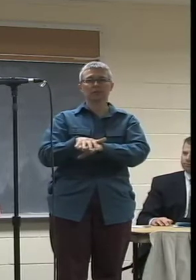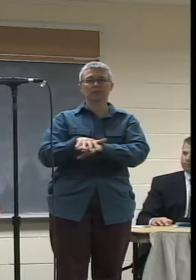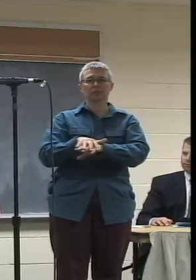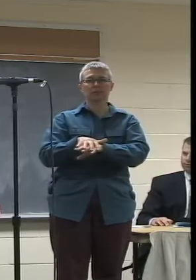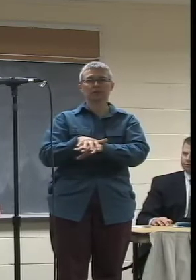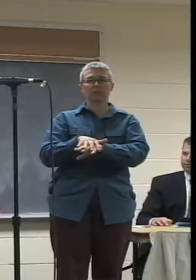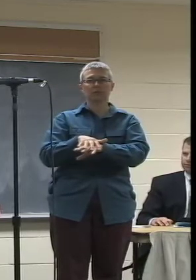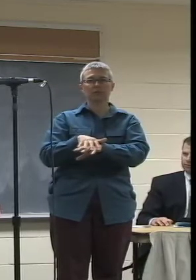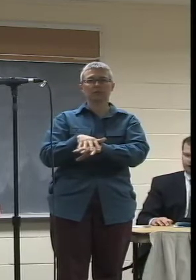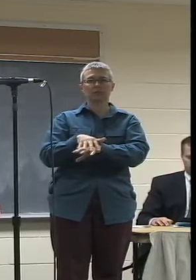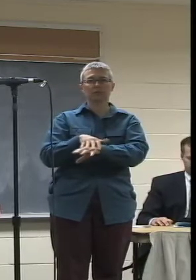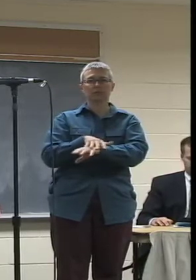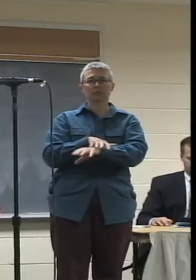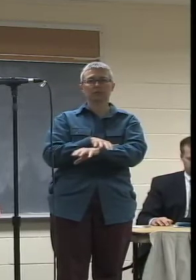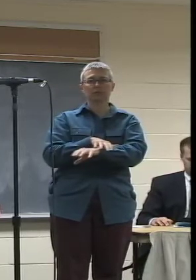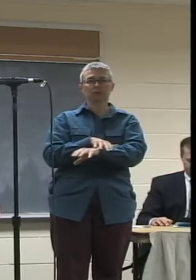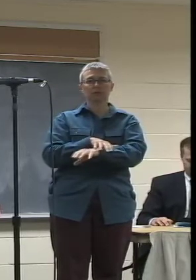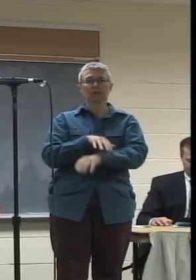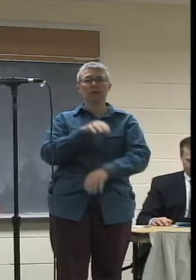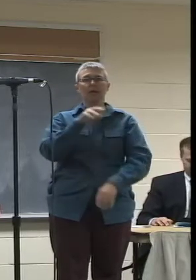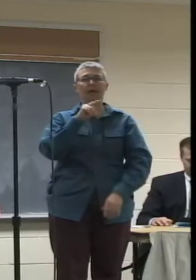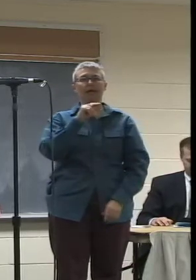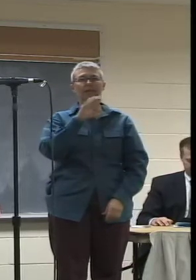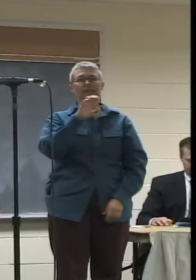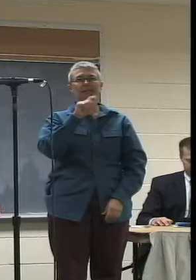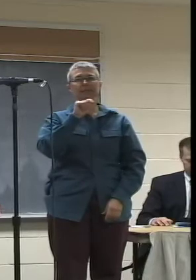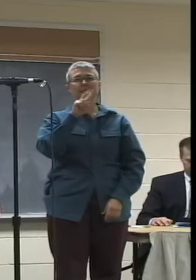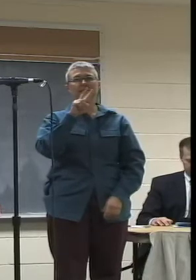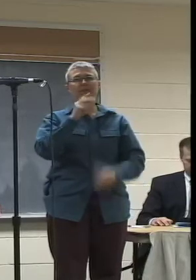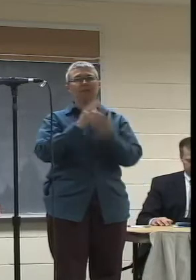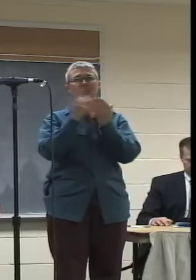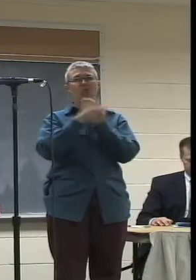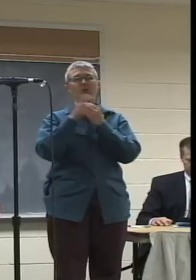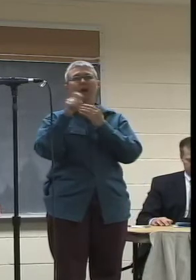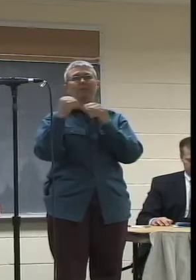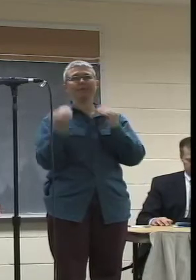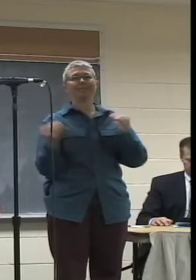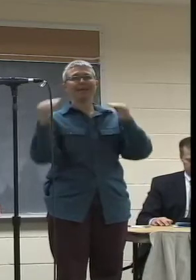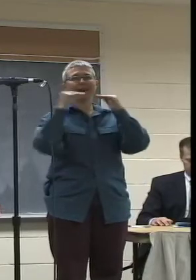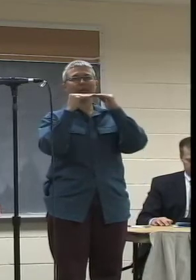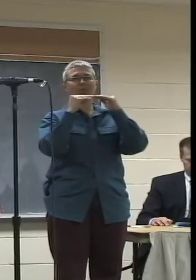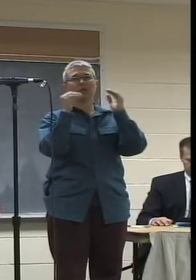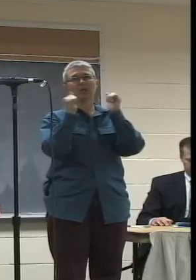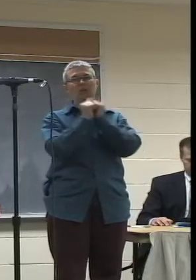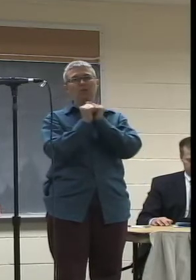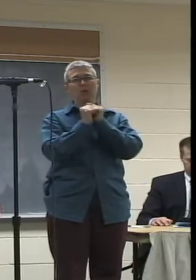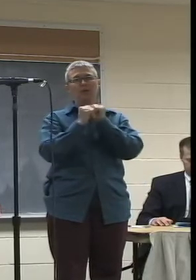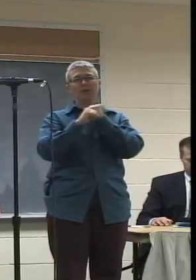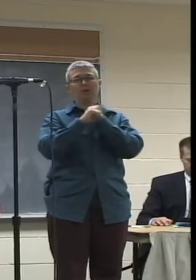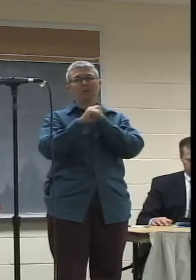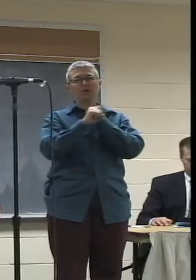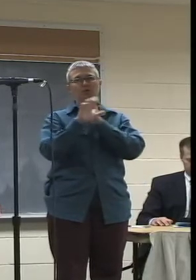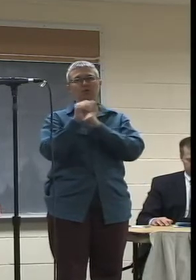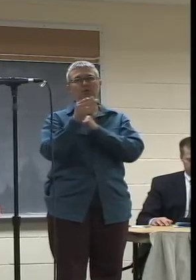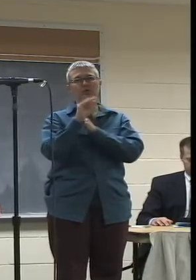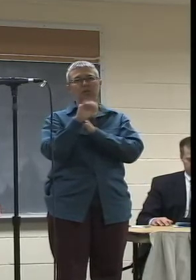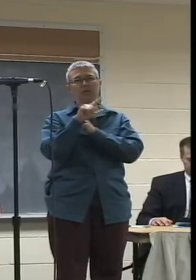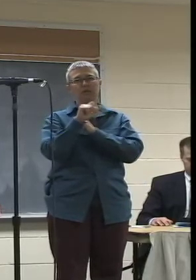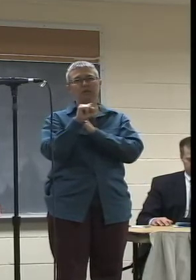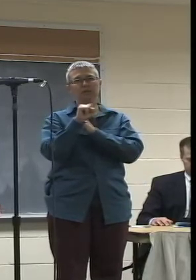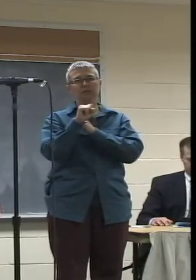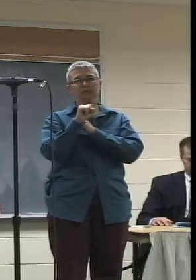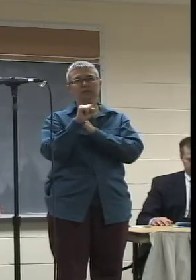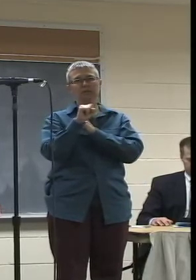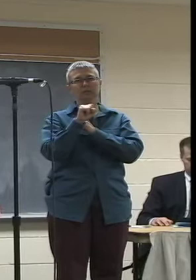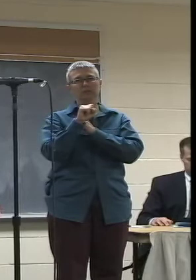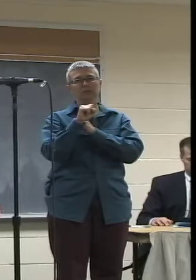NCTV programming must have equity with the commercial channels on Comcast lineup. Part of the reason that this is